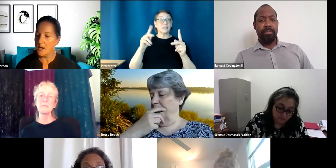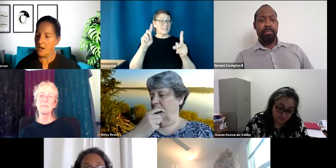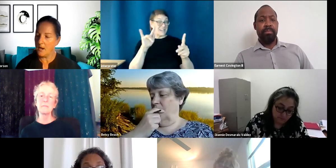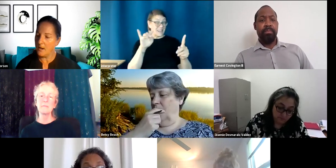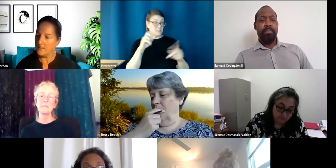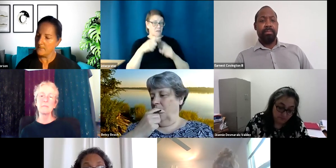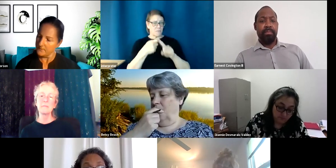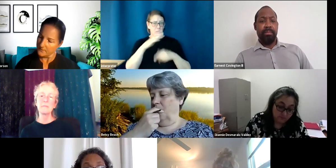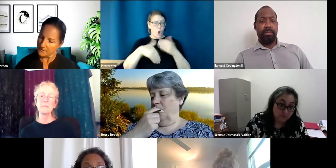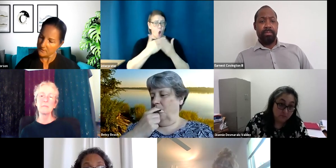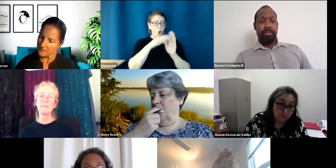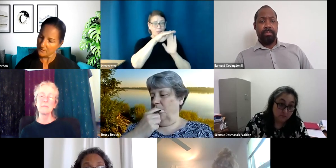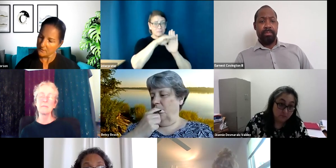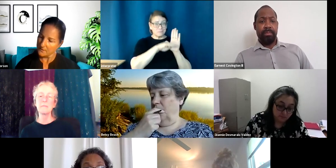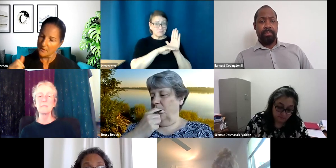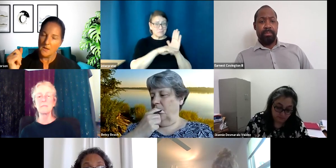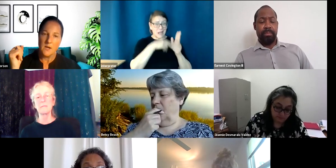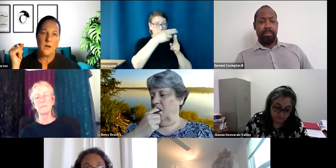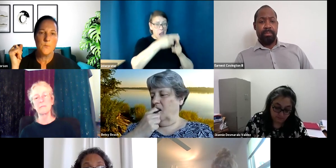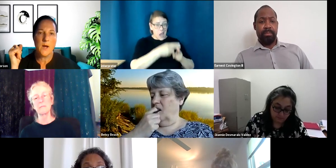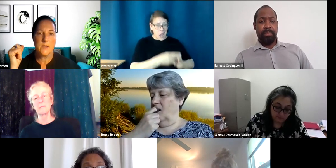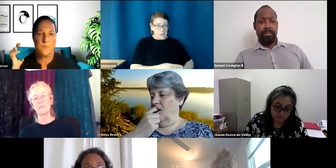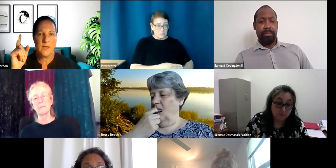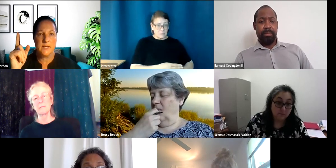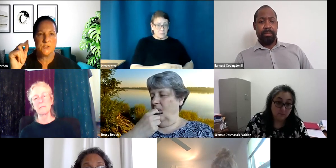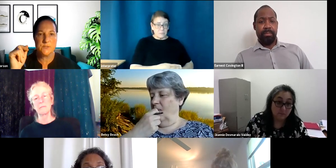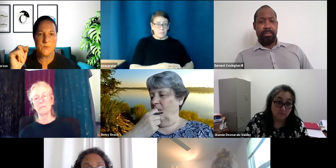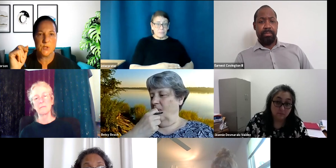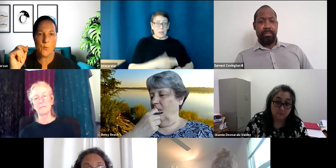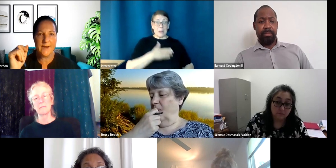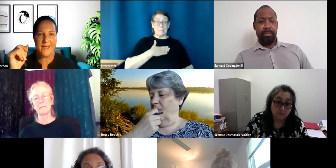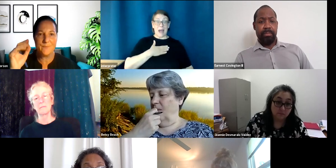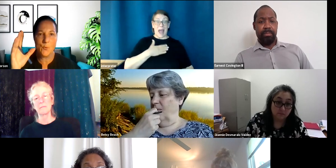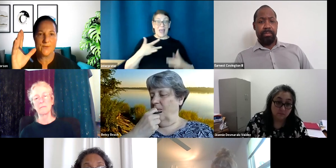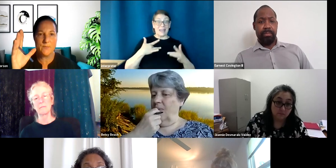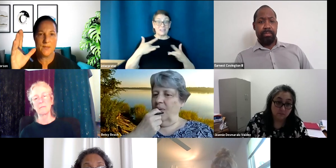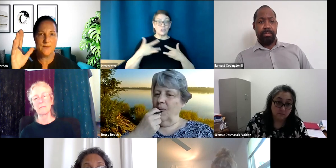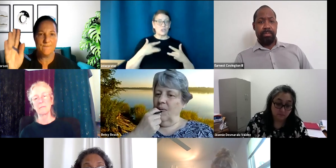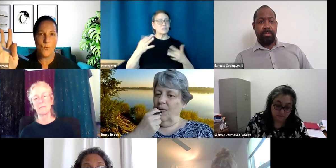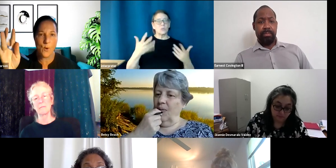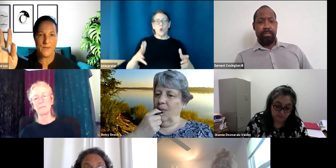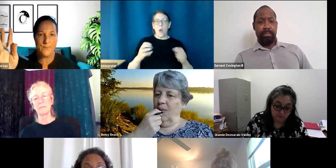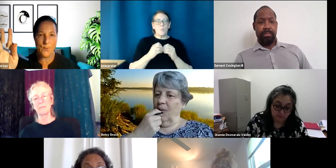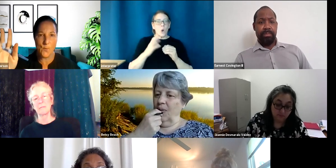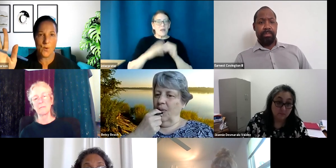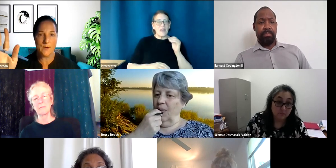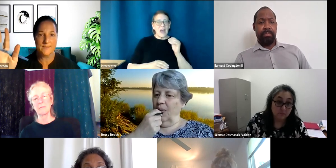my, my issue is we don't want to have more than maybe four people more.